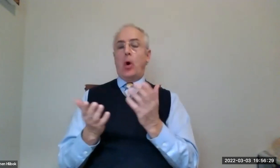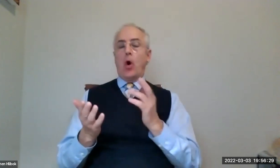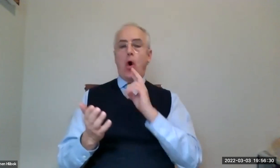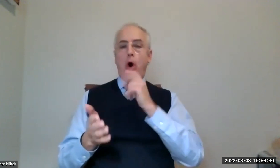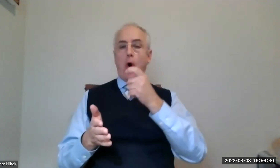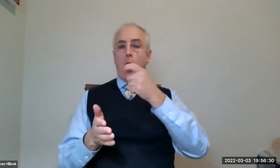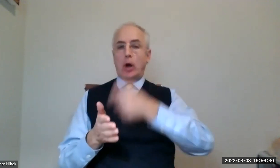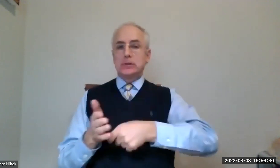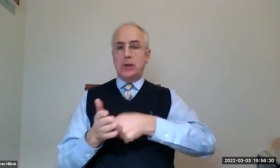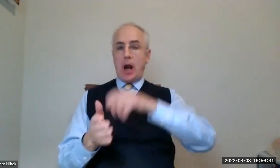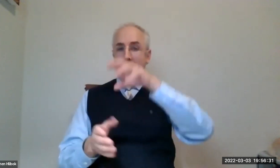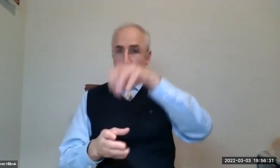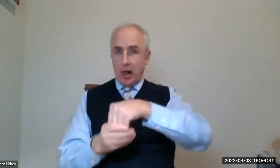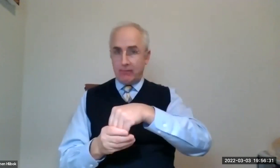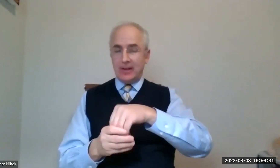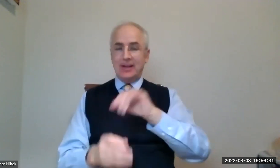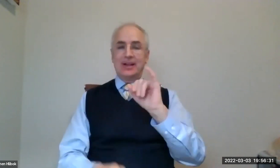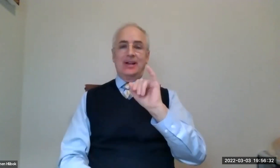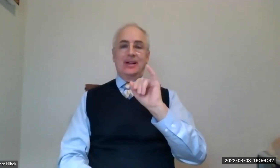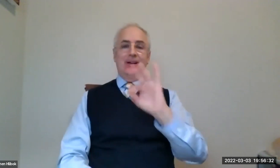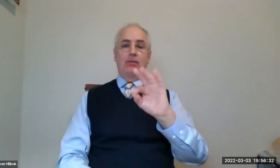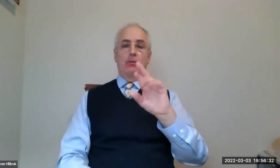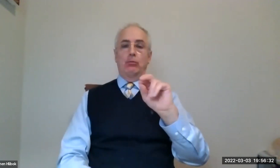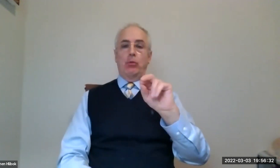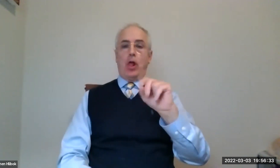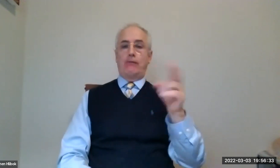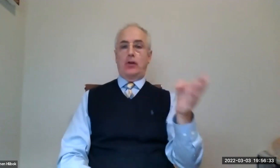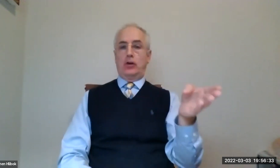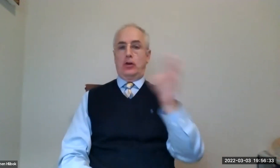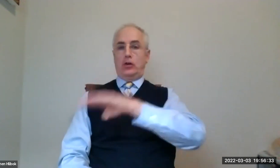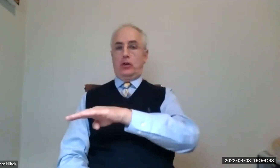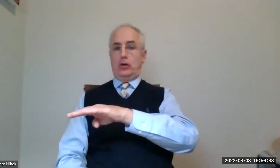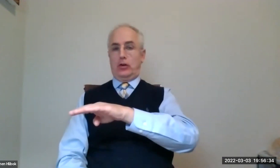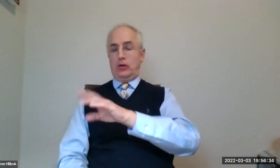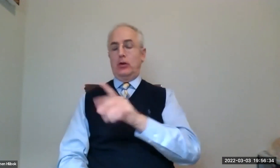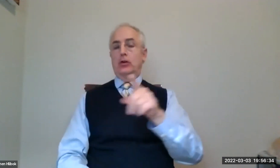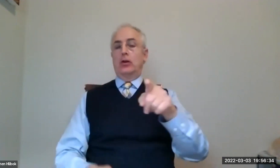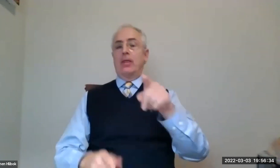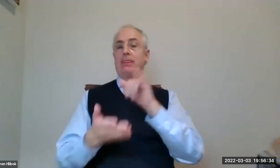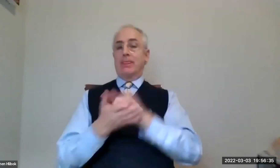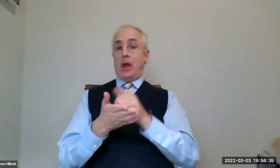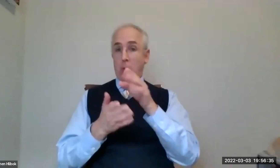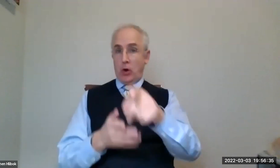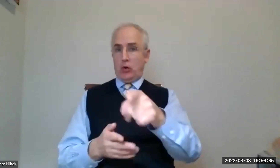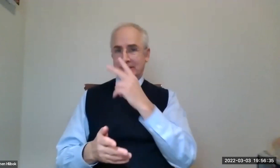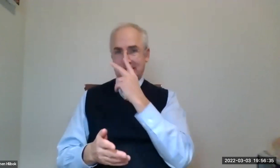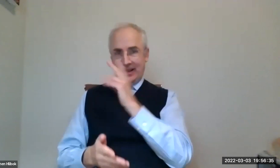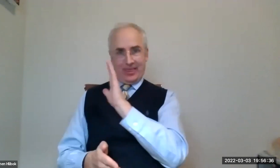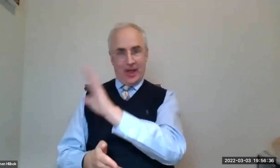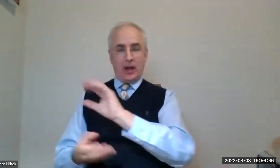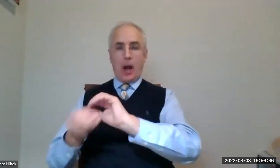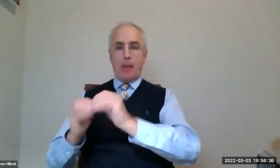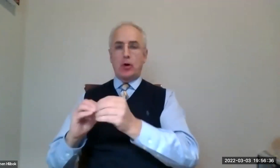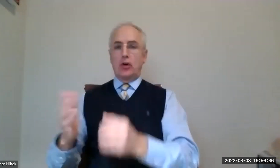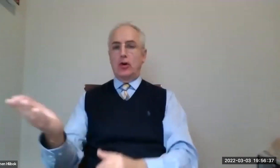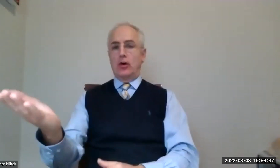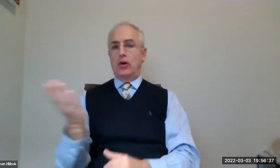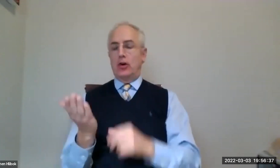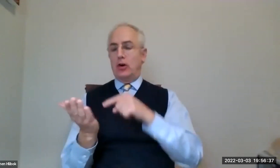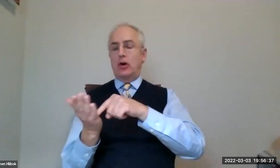But what I recommend you ask is, what are the costs involved if you do roll it over into another account? Because